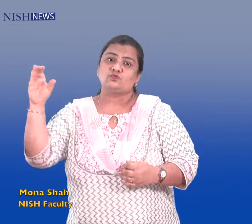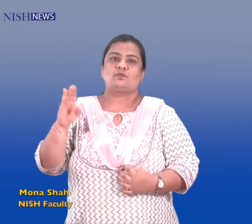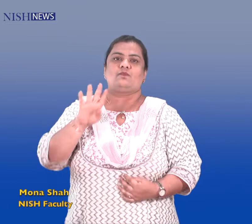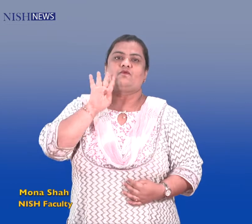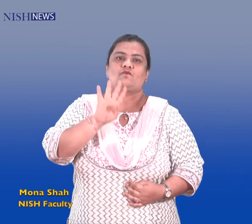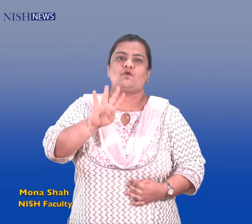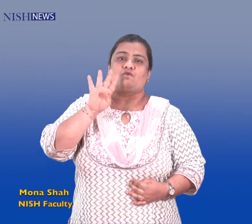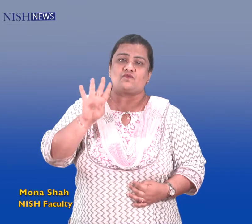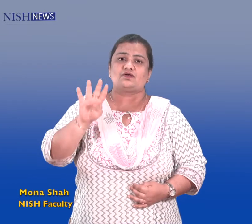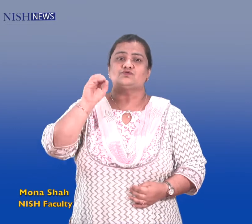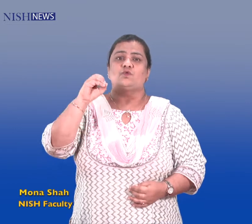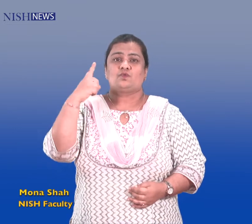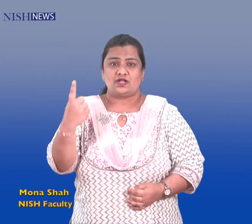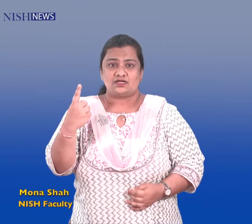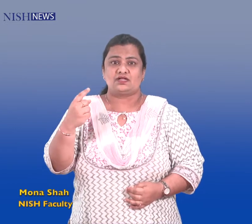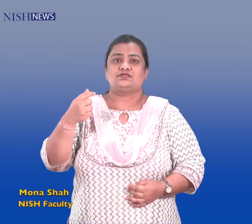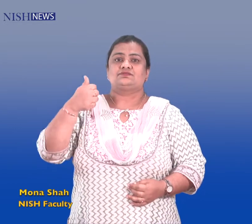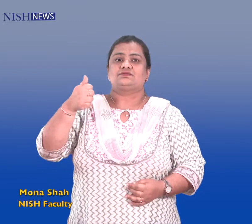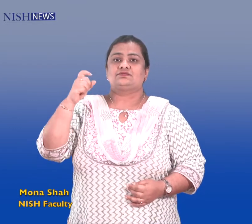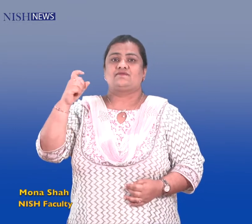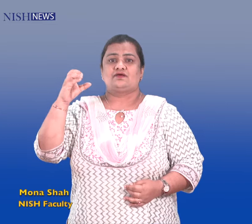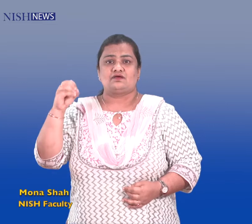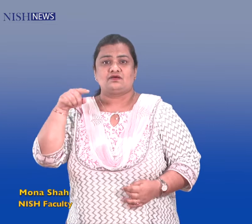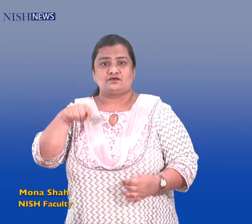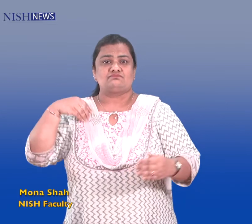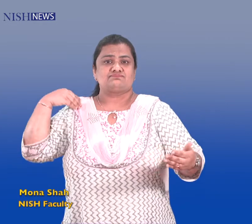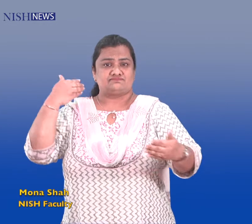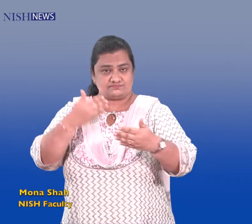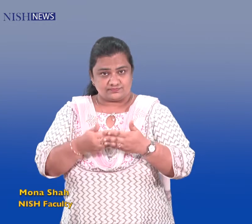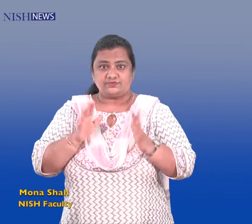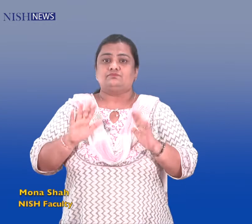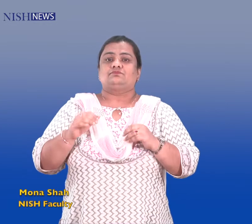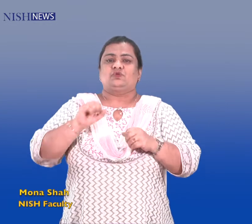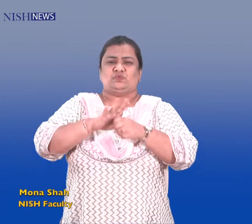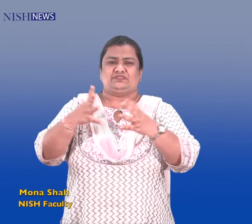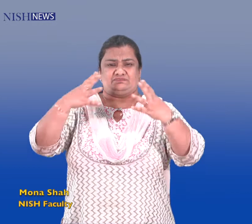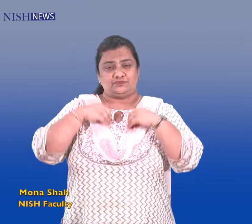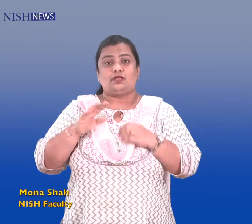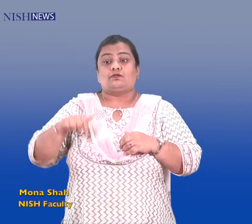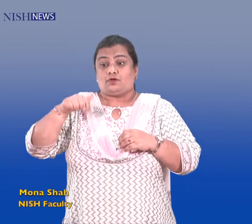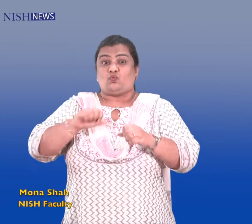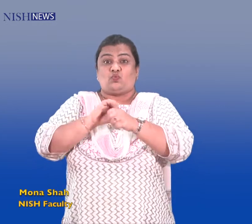,1670, and the number of active cases declined to 1,38